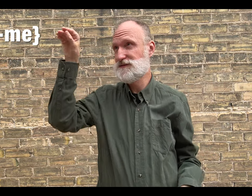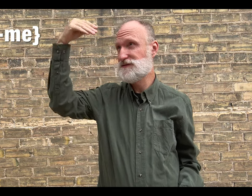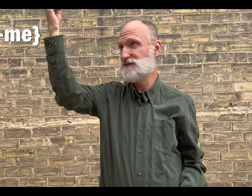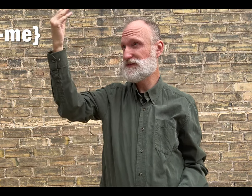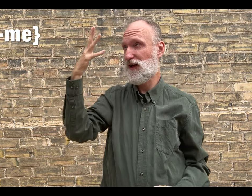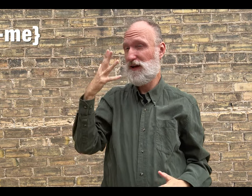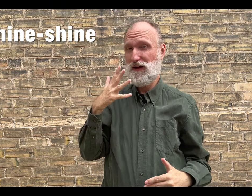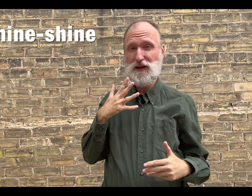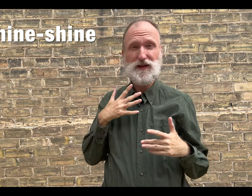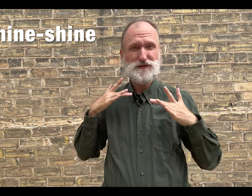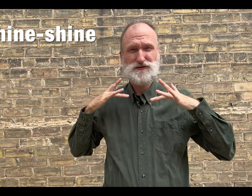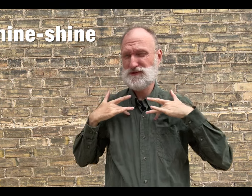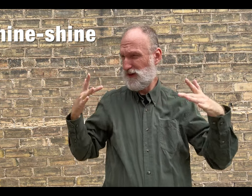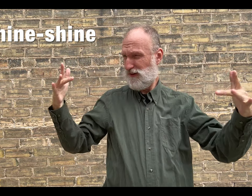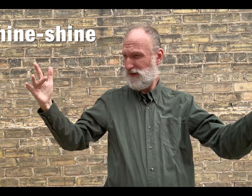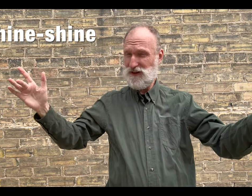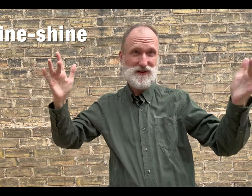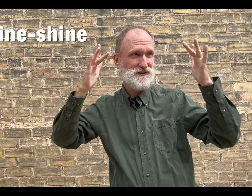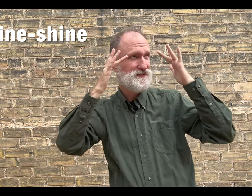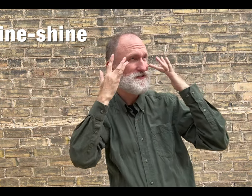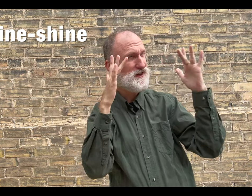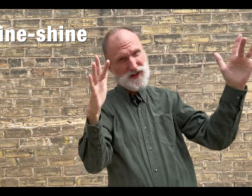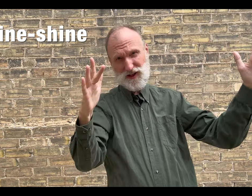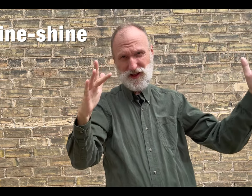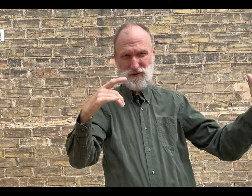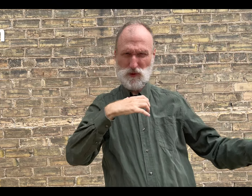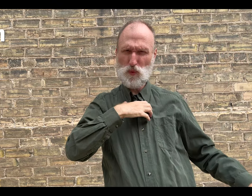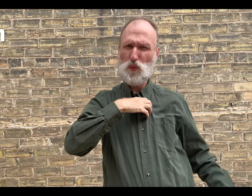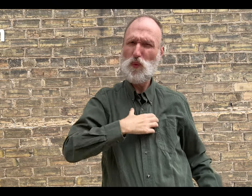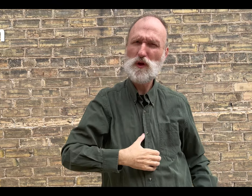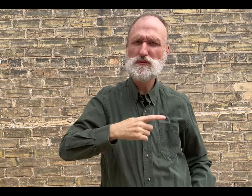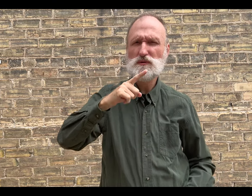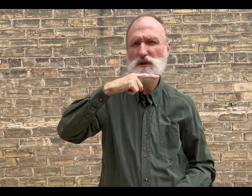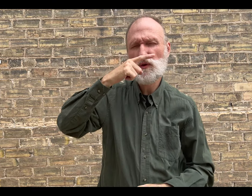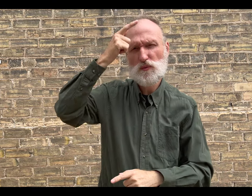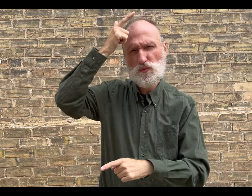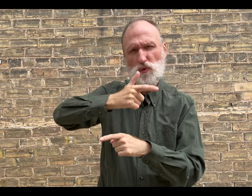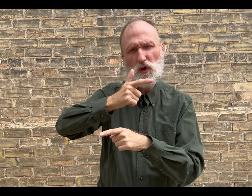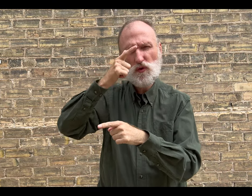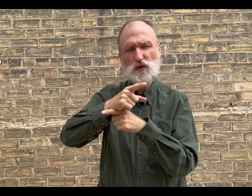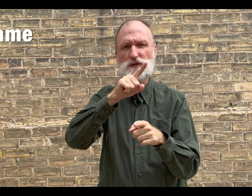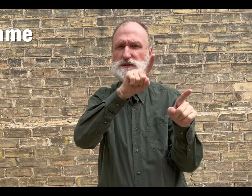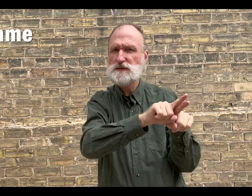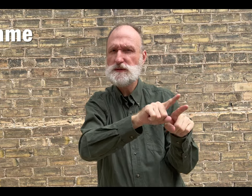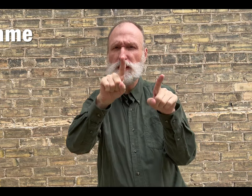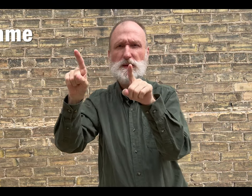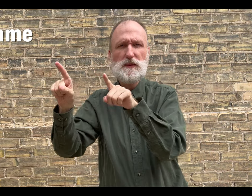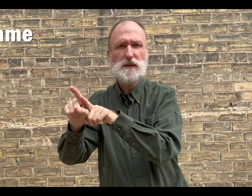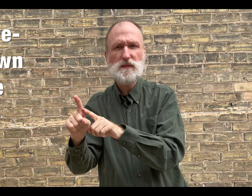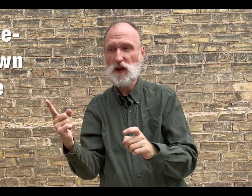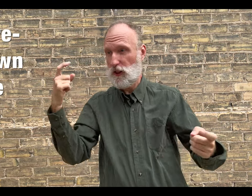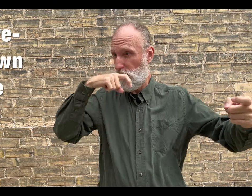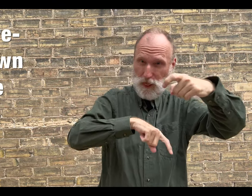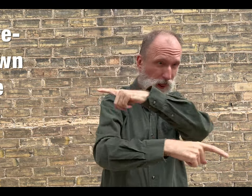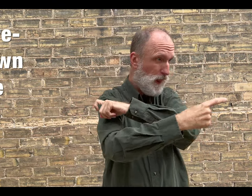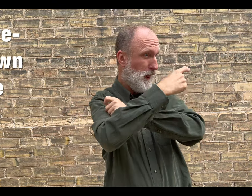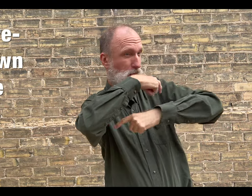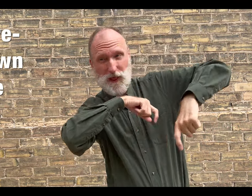sun on me, chest shine shine, eyes shine shine, wish, hearing brother sister, same same, creature dive down,